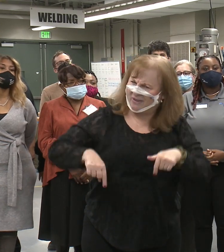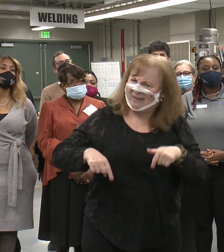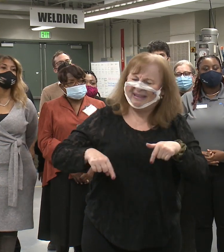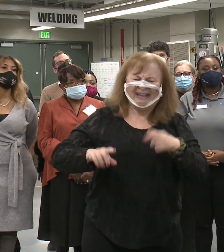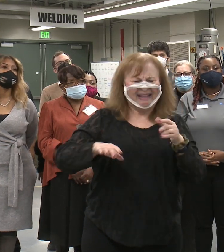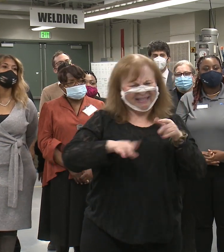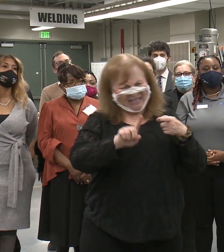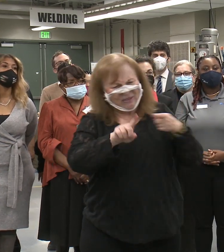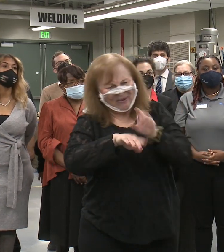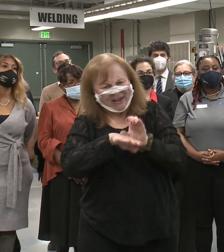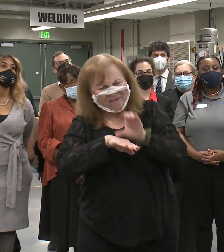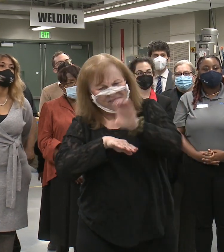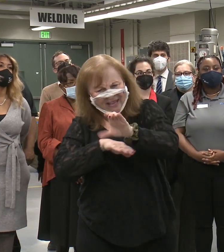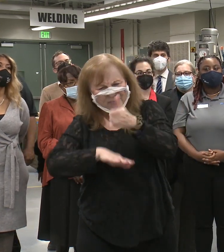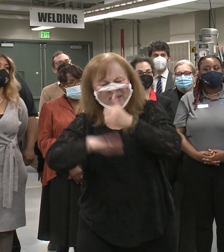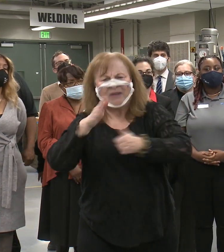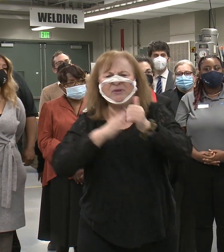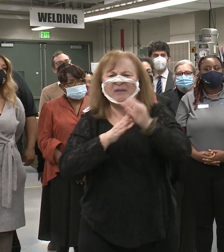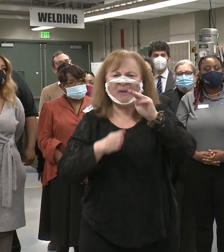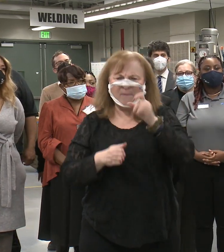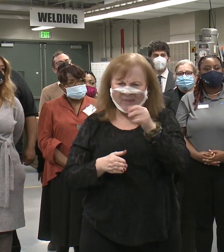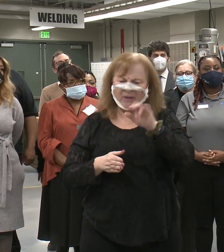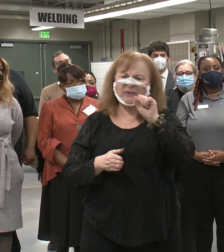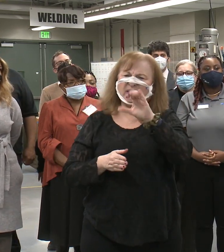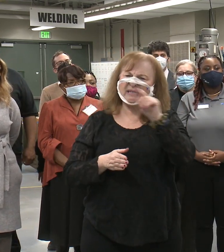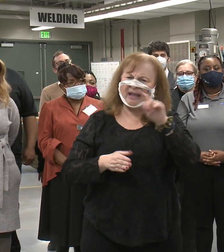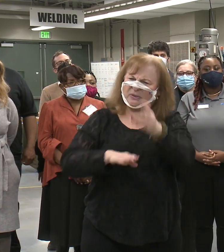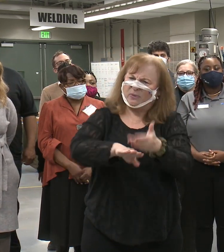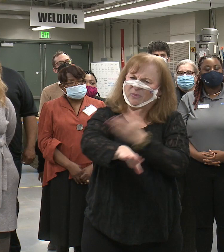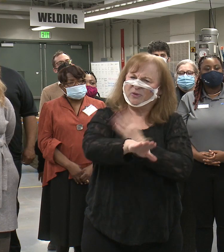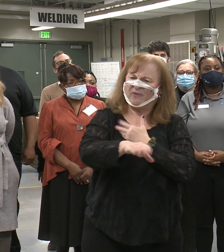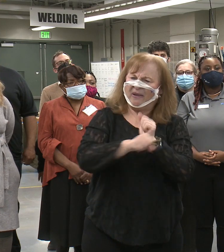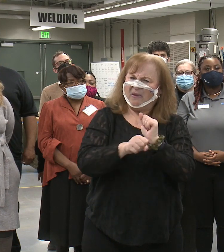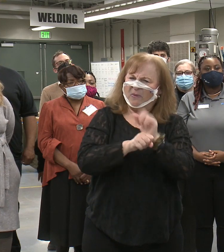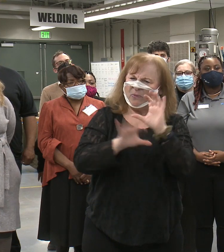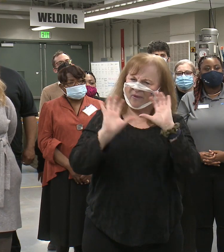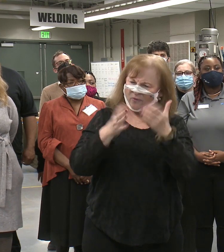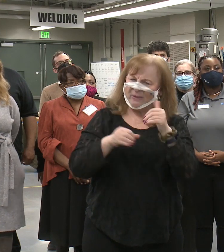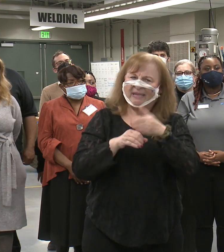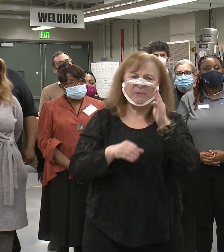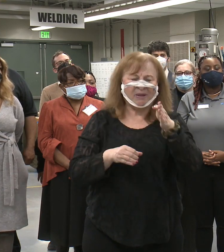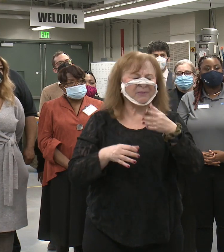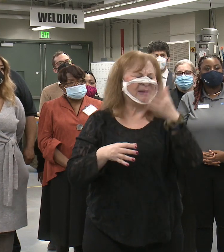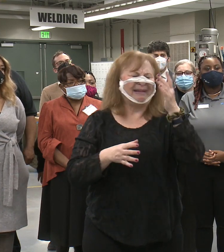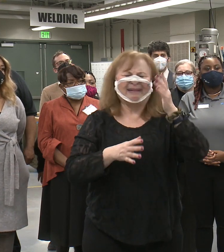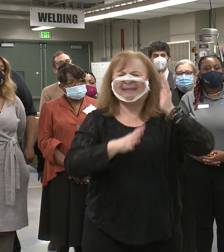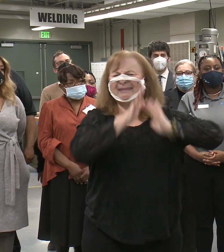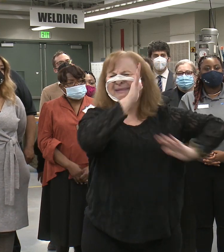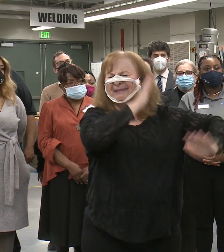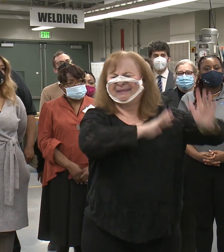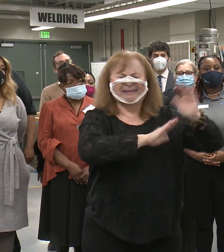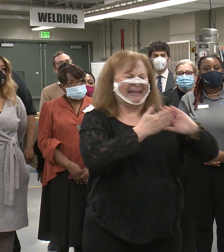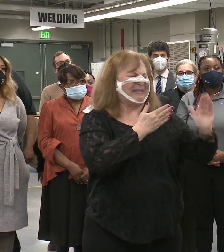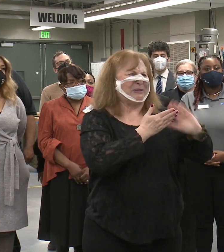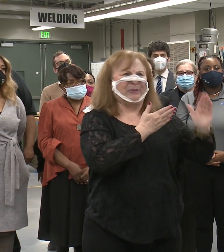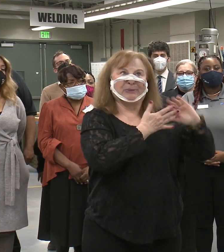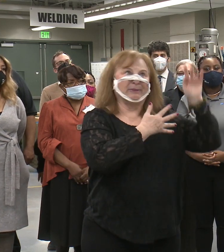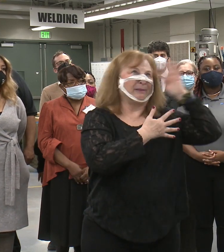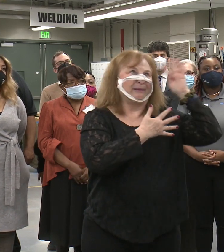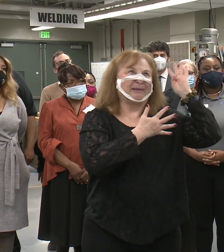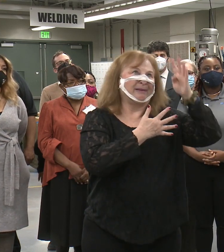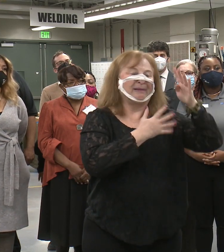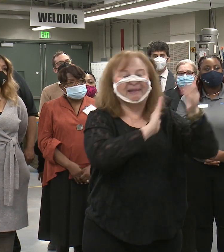direct investment under the leadership of Mayor Scott to improve our workforce in Baltimore. So long gone will be the excuse that